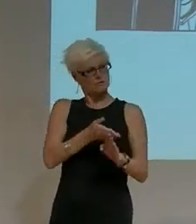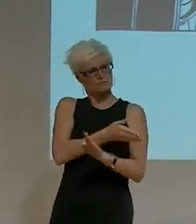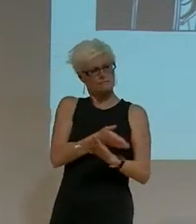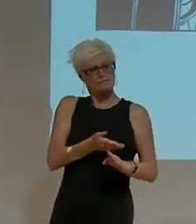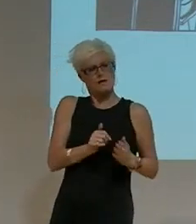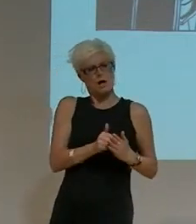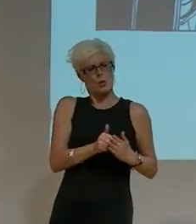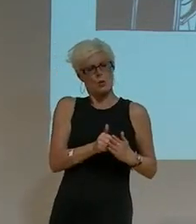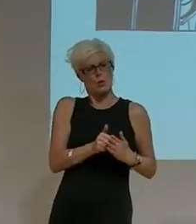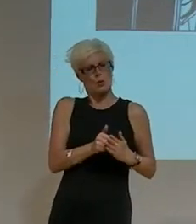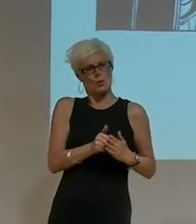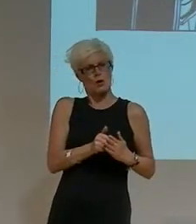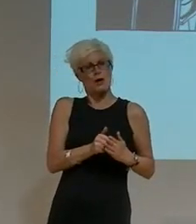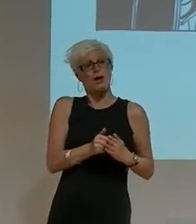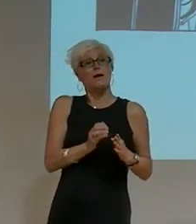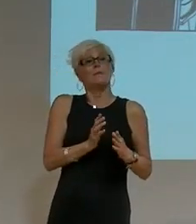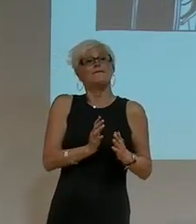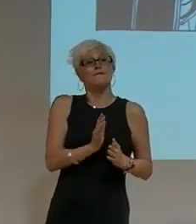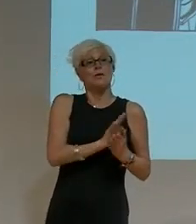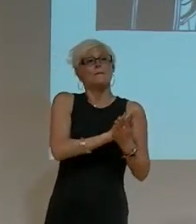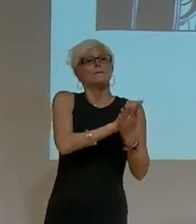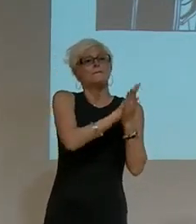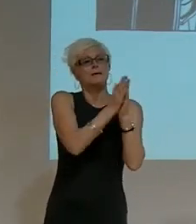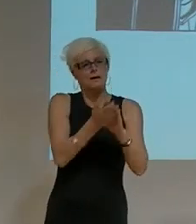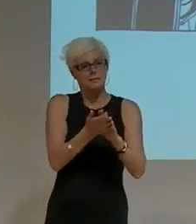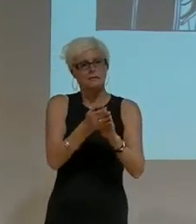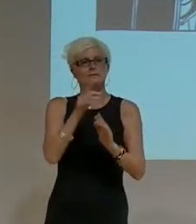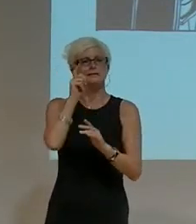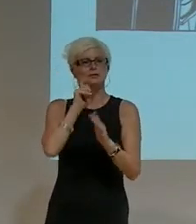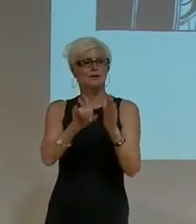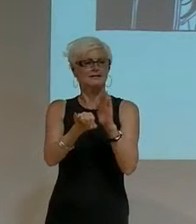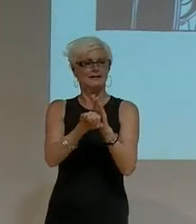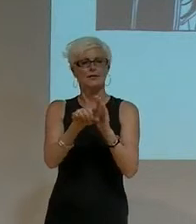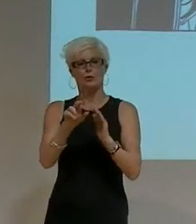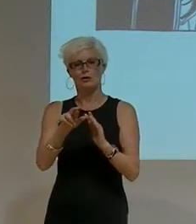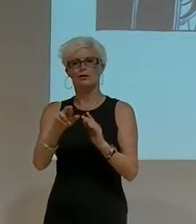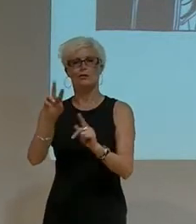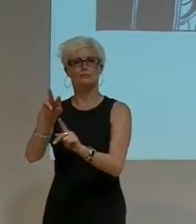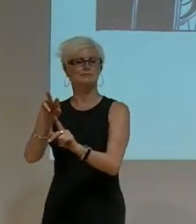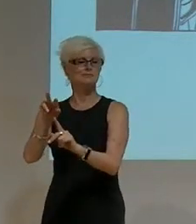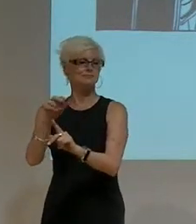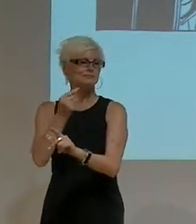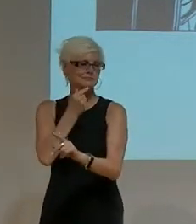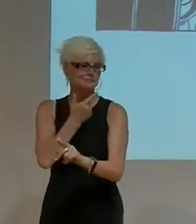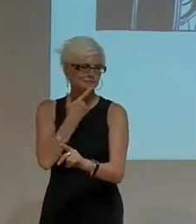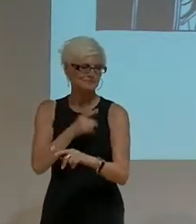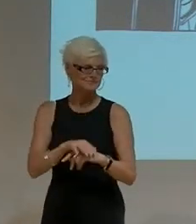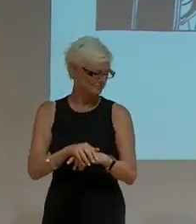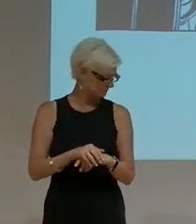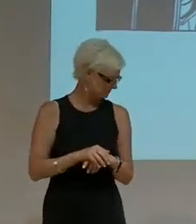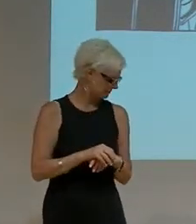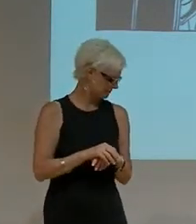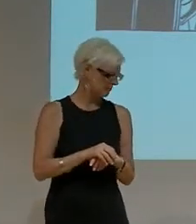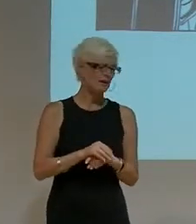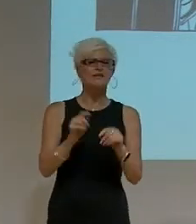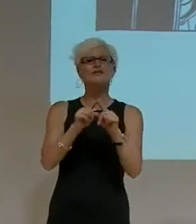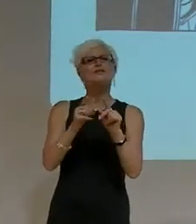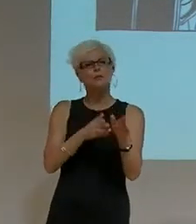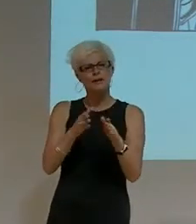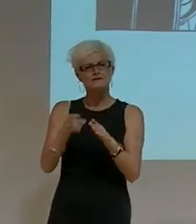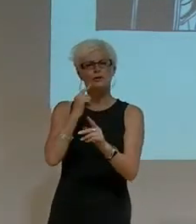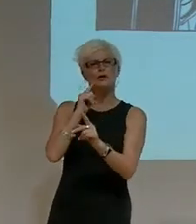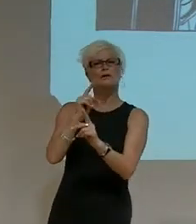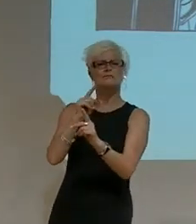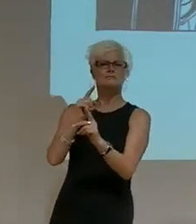before it was termed a sexual identity or orientation? There are a few things exploring this, so I am generalizing a little, but in general.